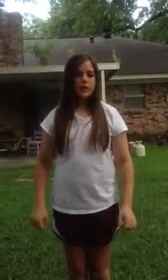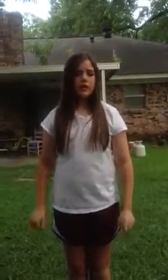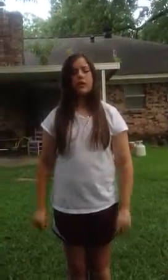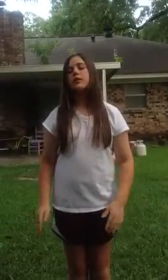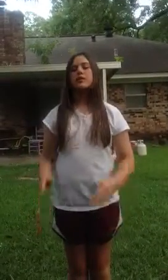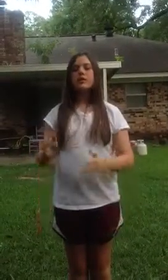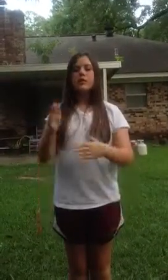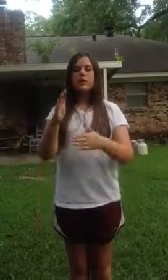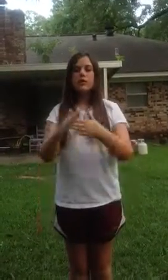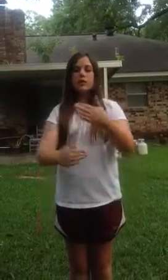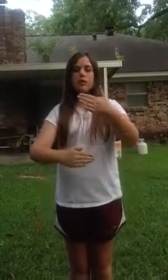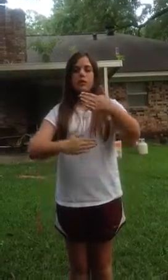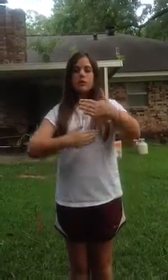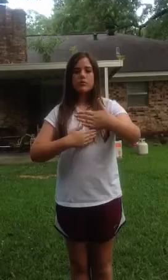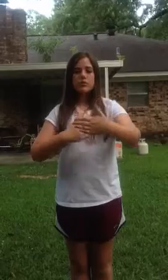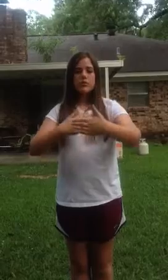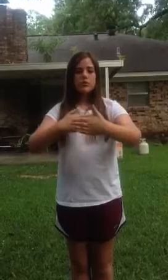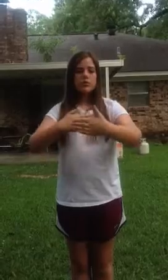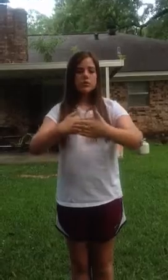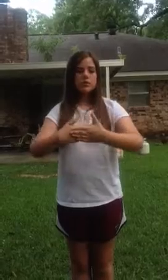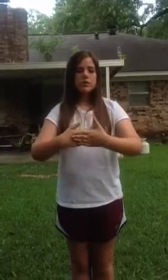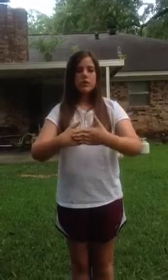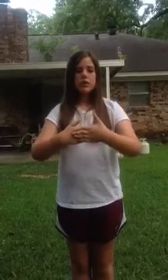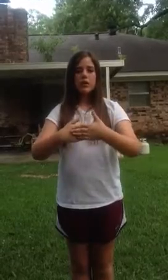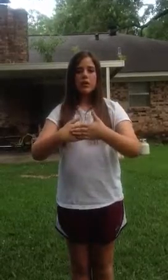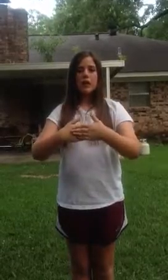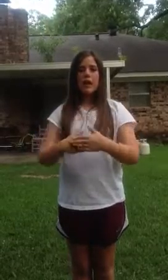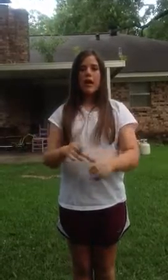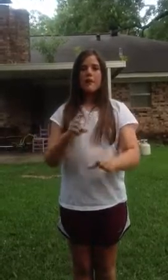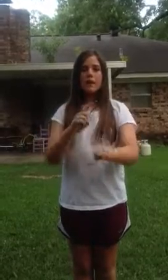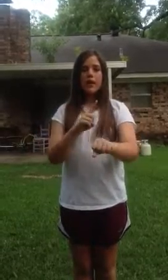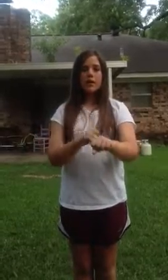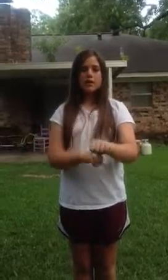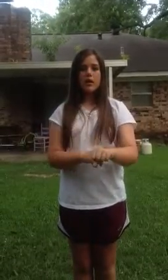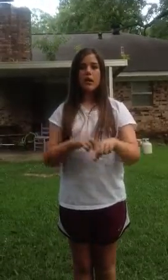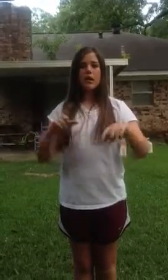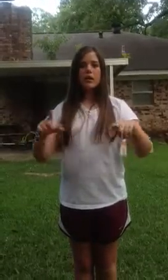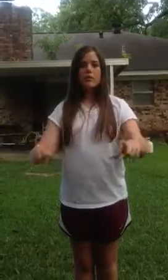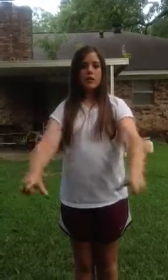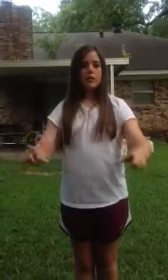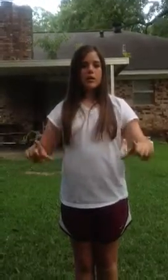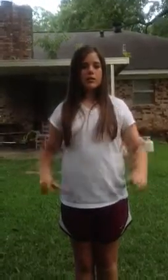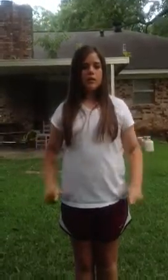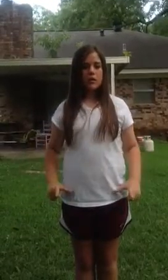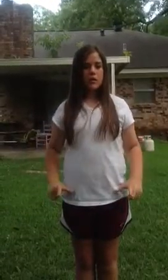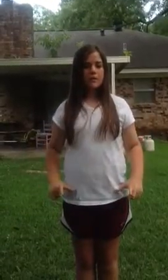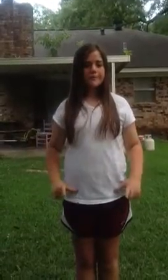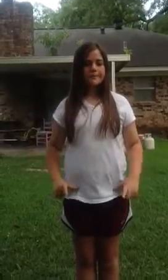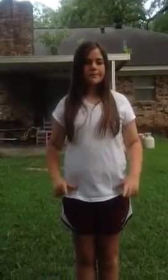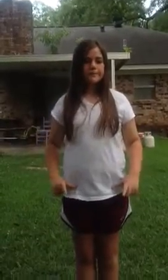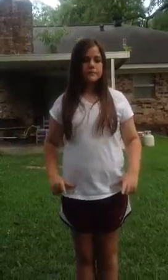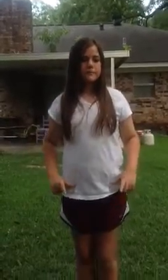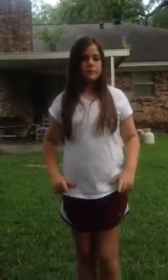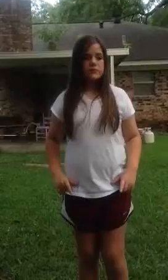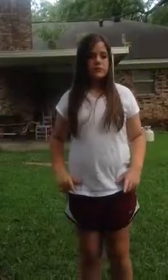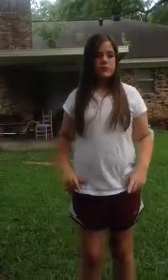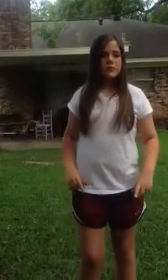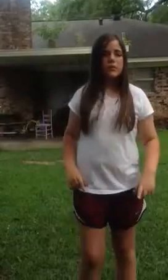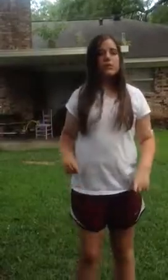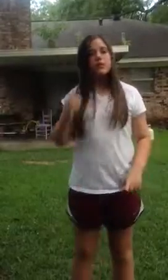The end draws me and my time has come Till